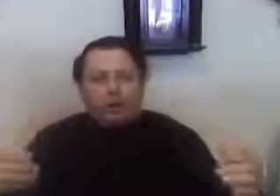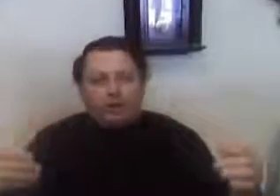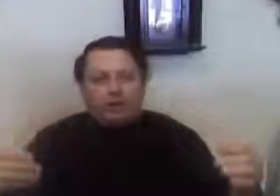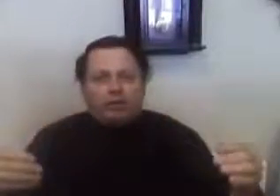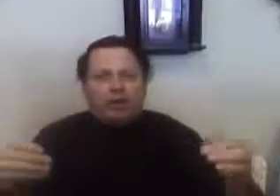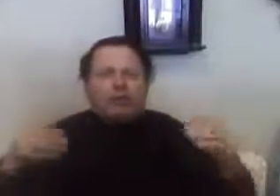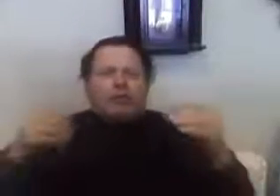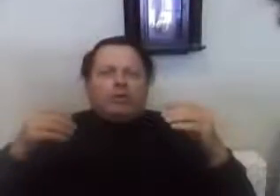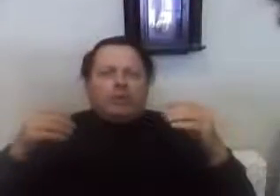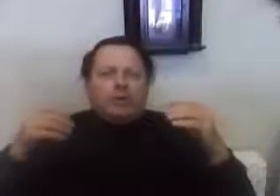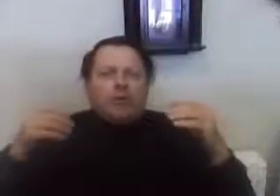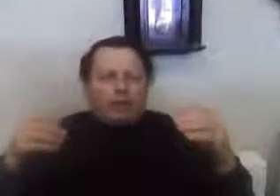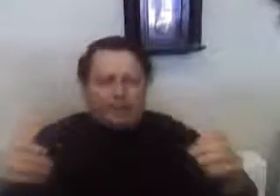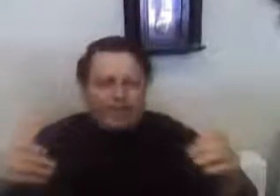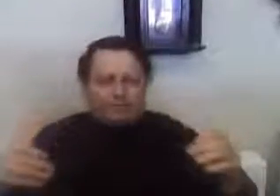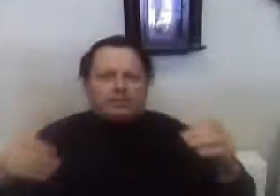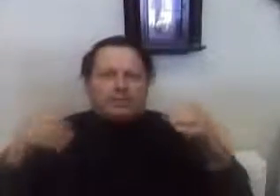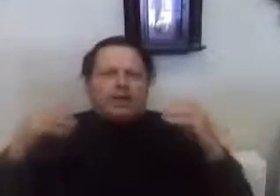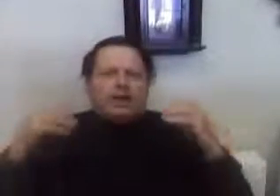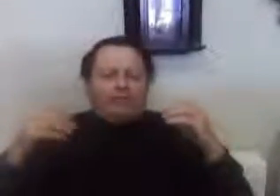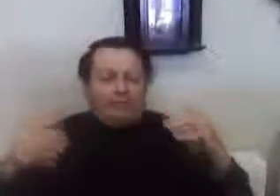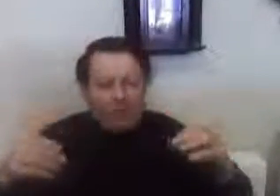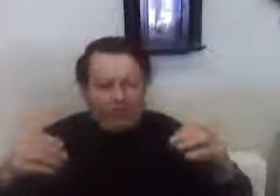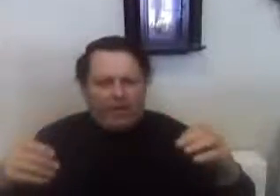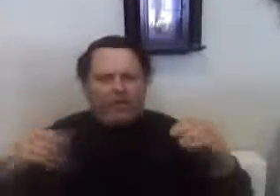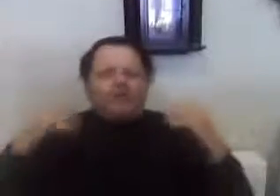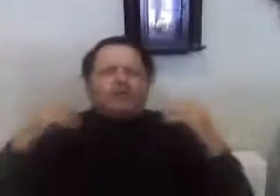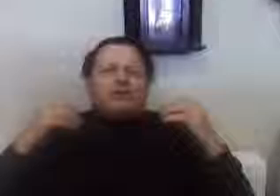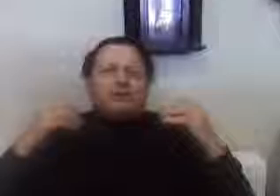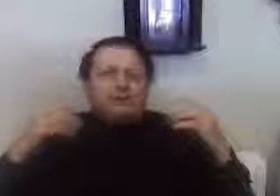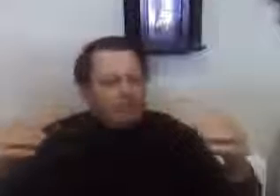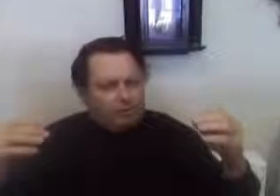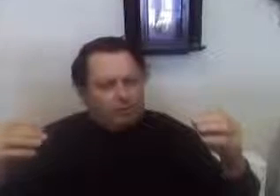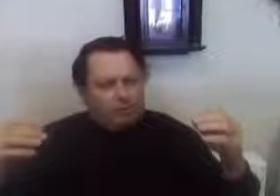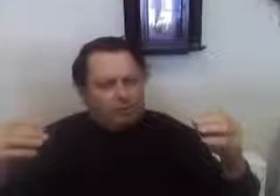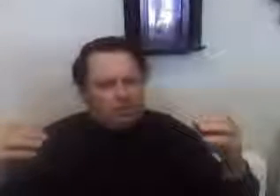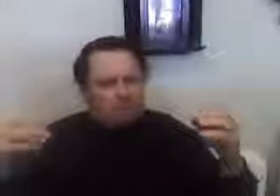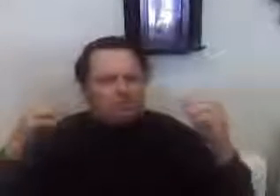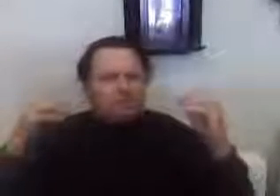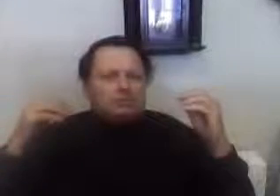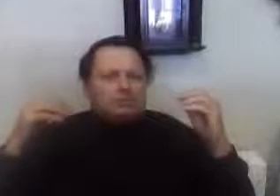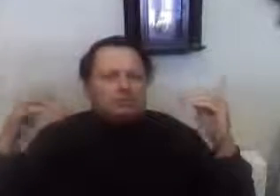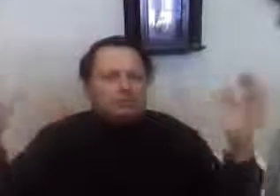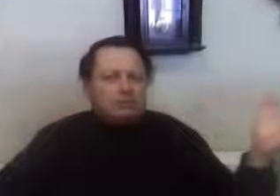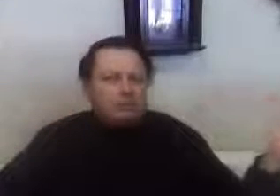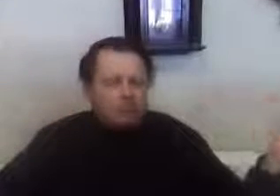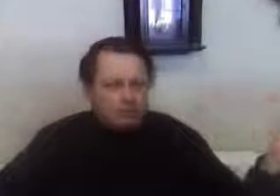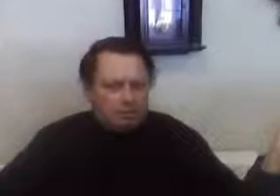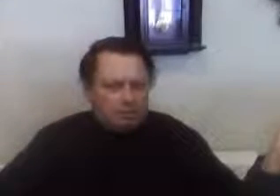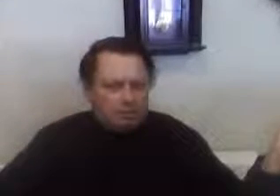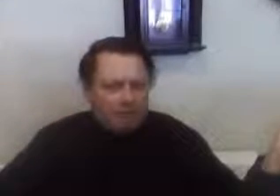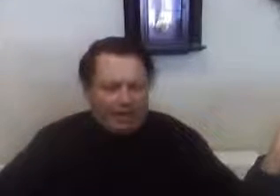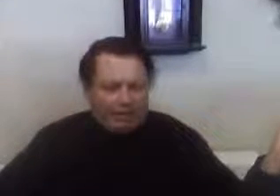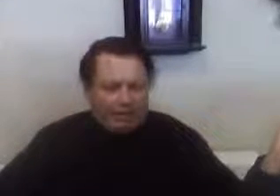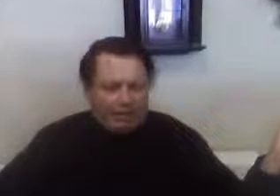worker gets a fair livable salary